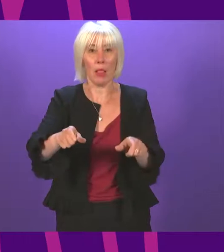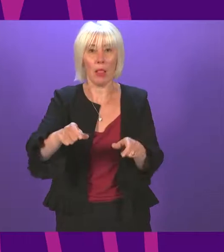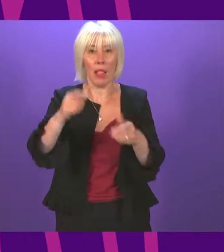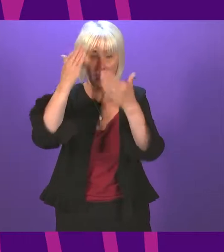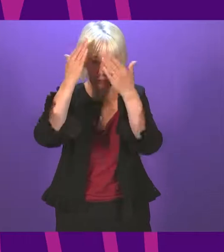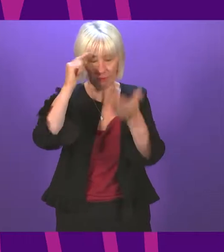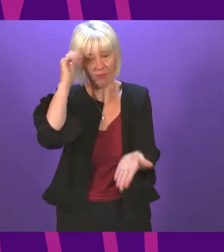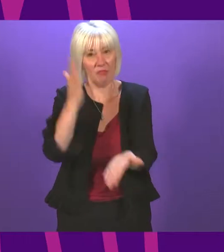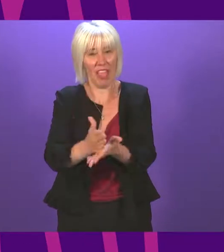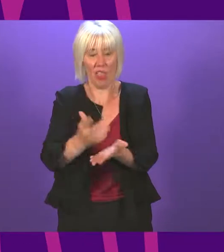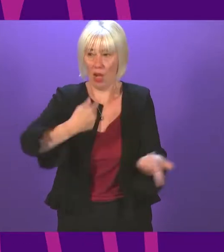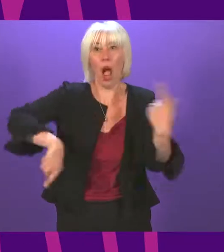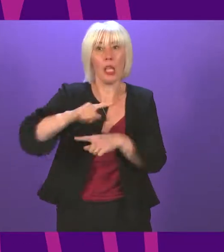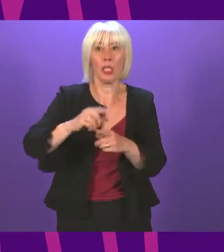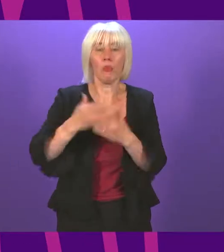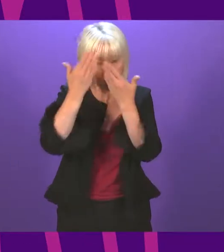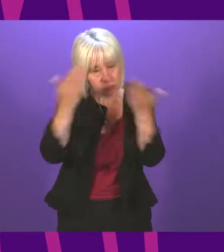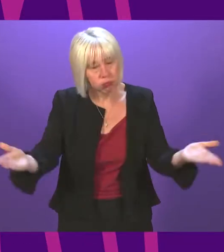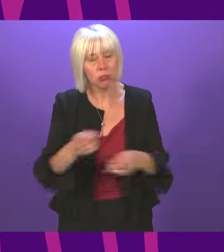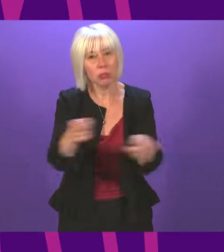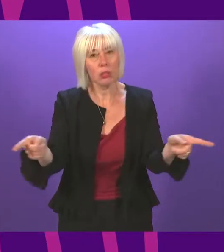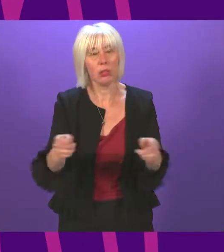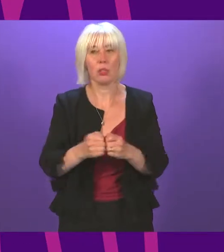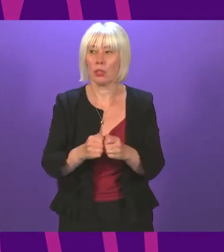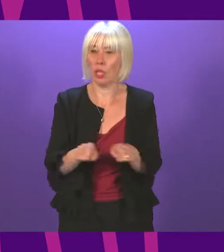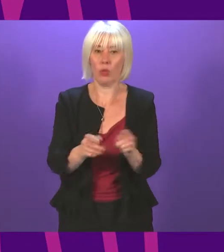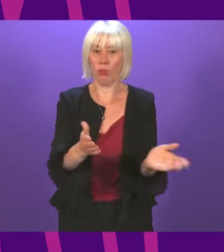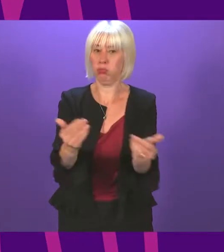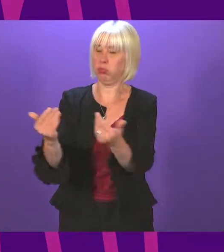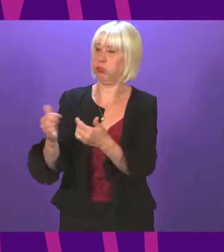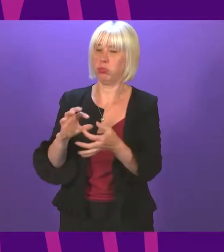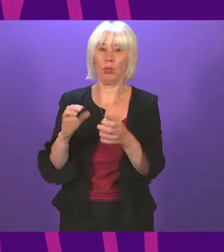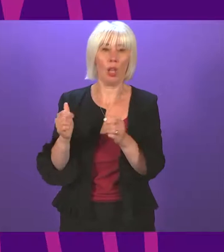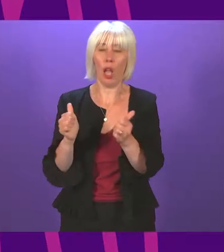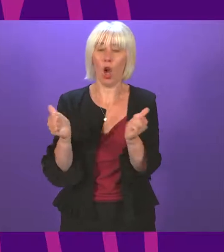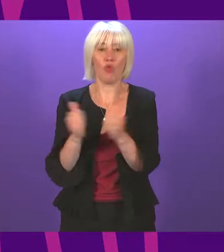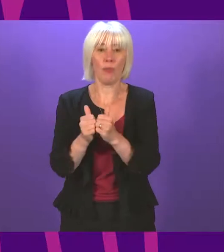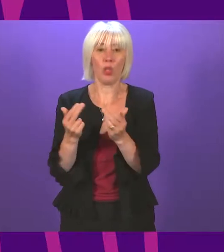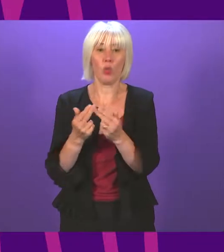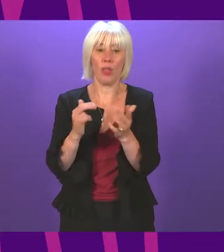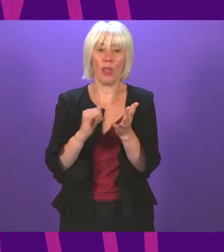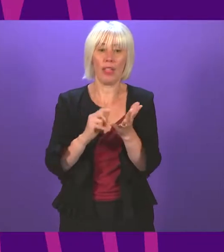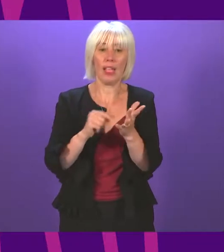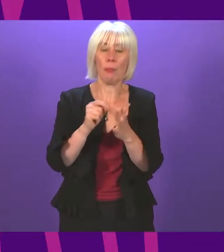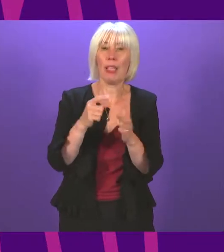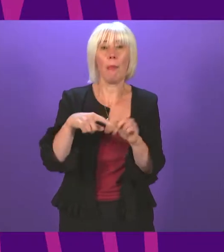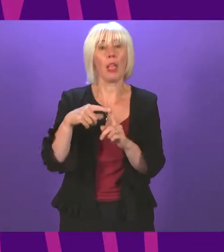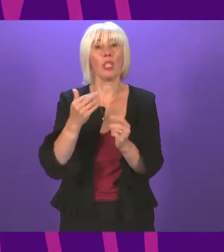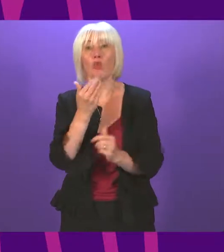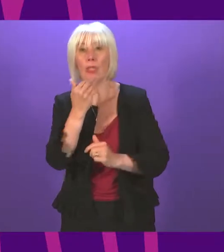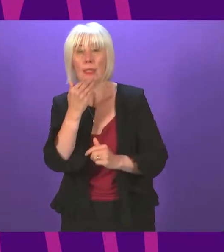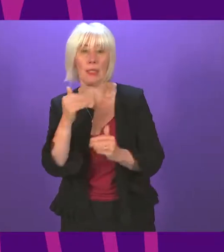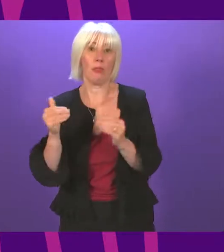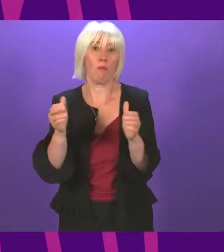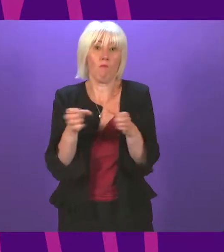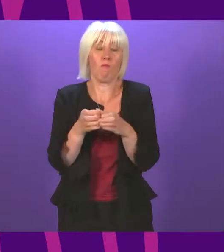in May this year. I also want to say that I wholeheartedly welcome the cooperation agreement between the SNP and the Green Party, and I think